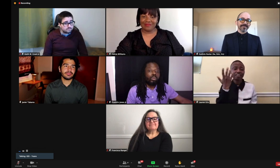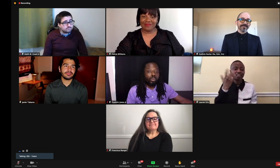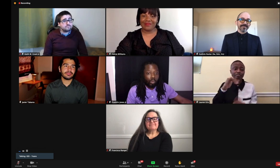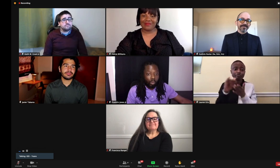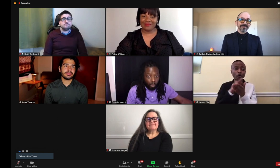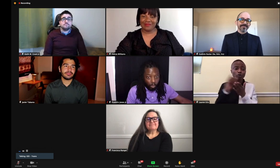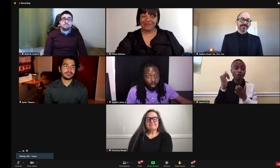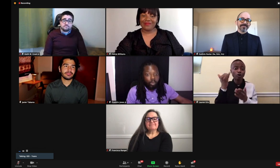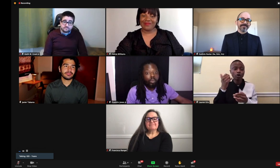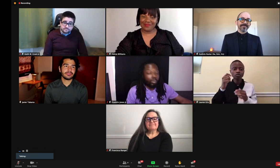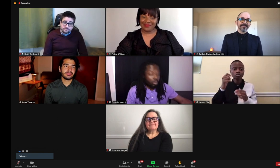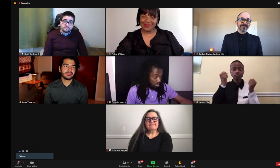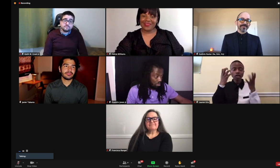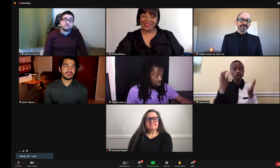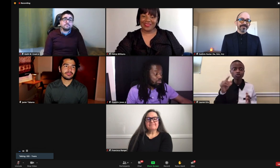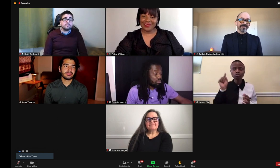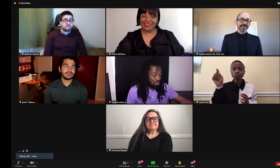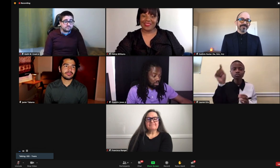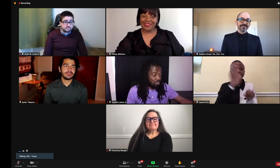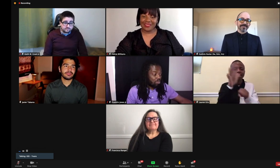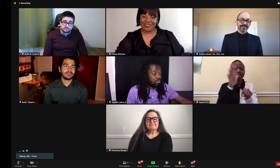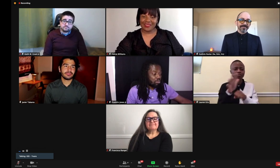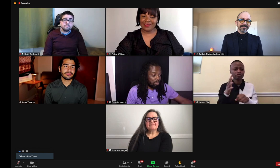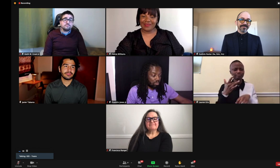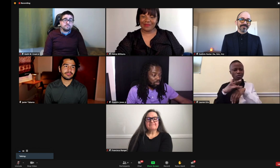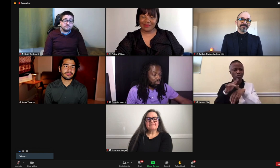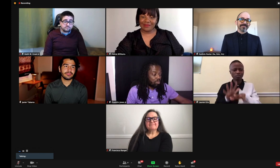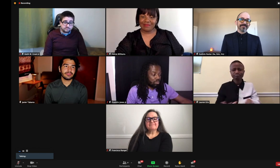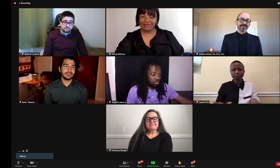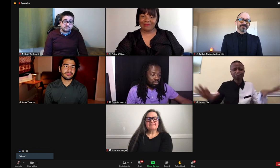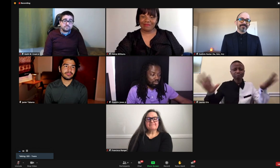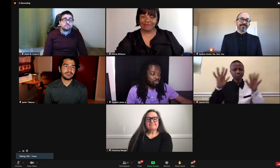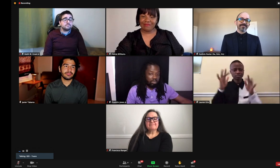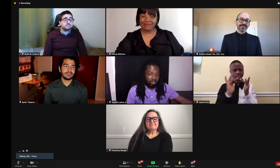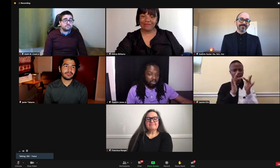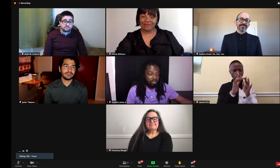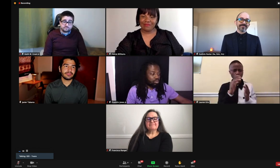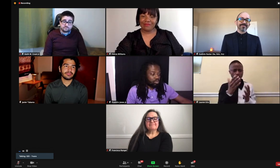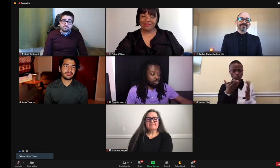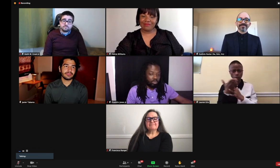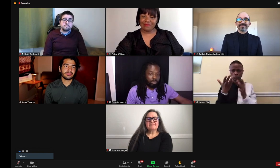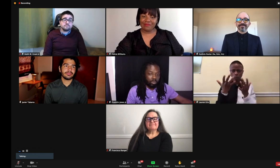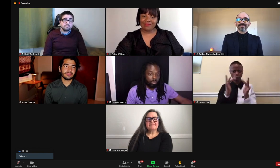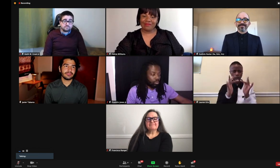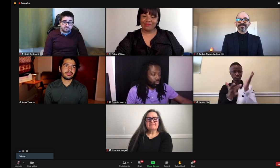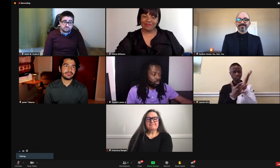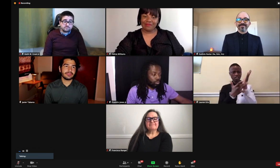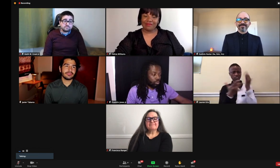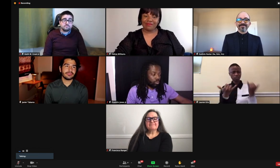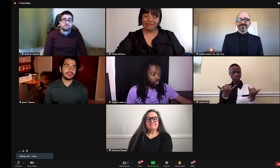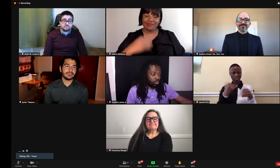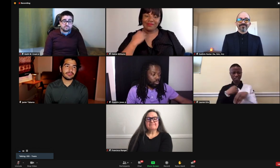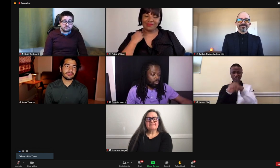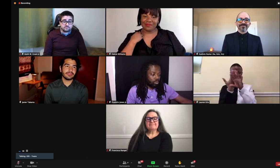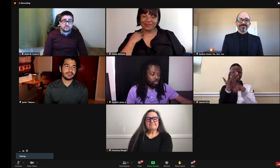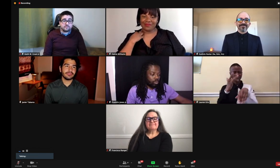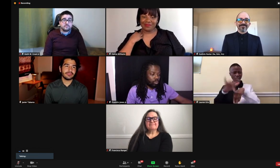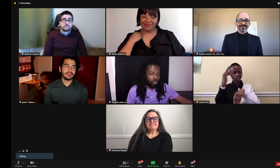more happening in L.A., New York, Texas, you know, different parts of the country where we can utilize the network, especially when we think